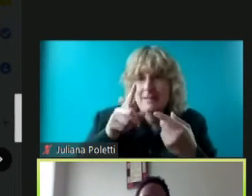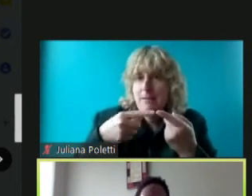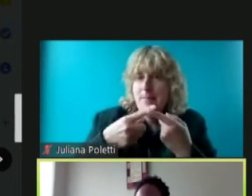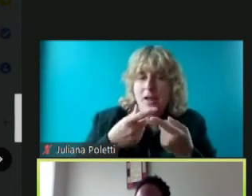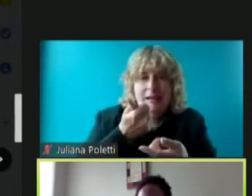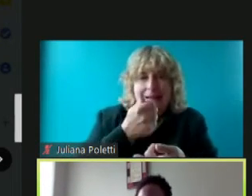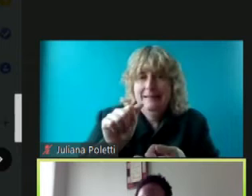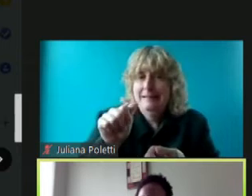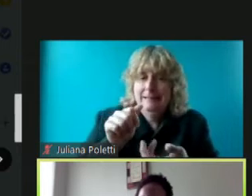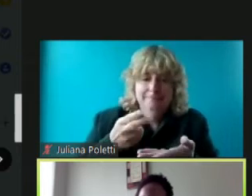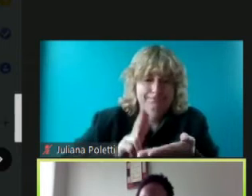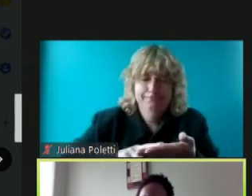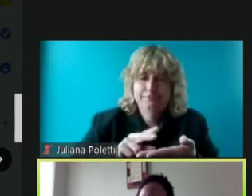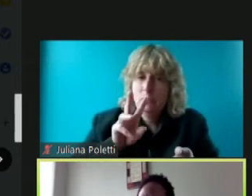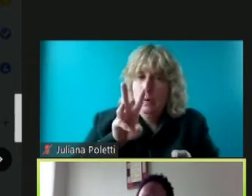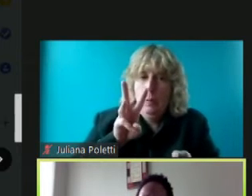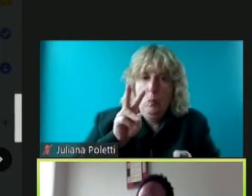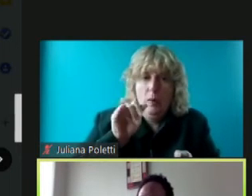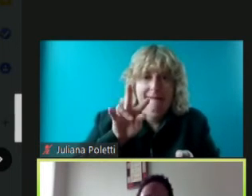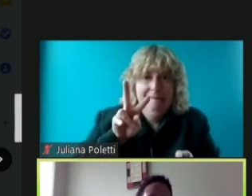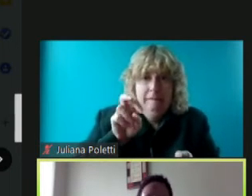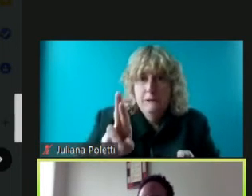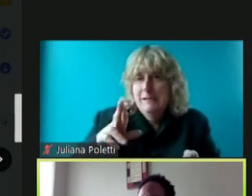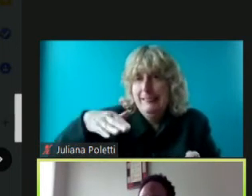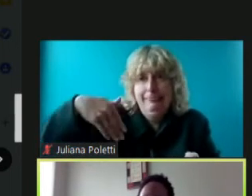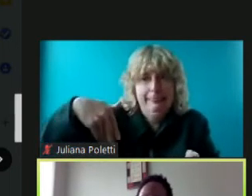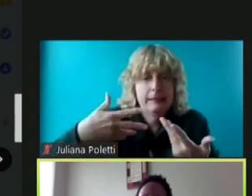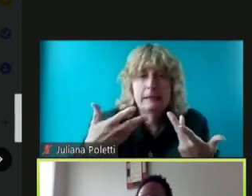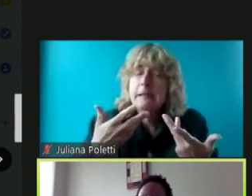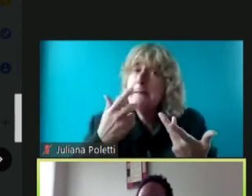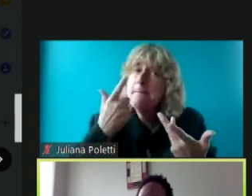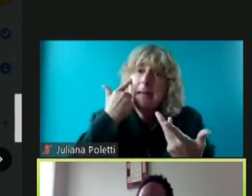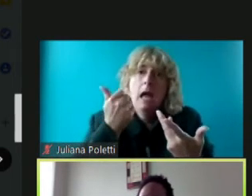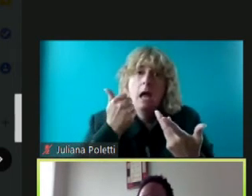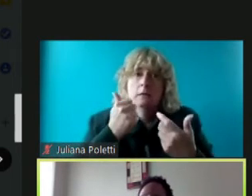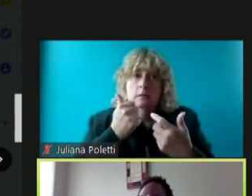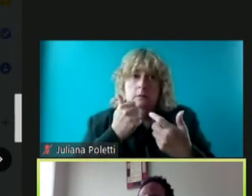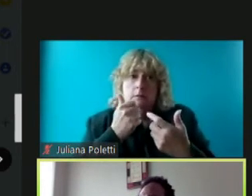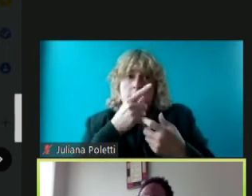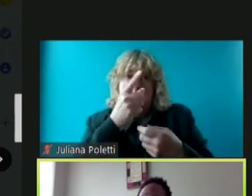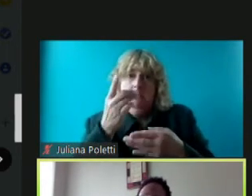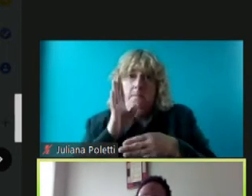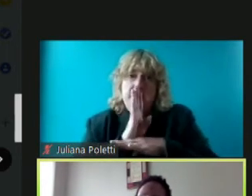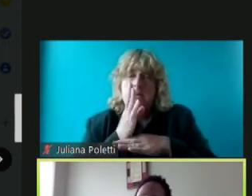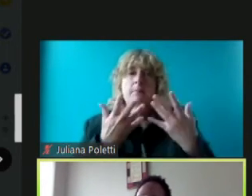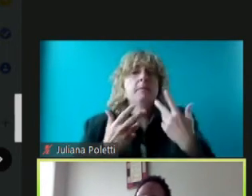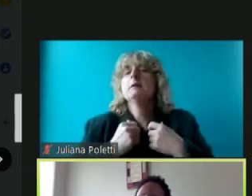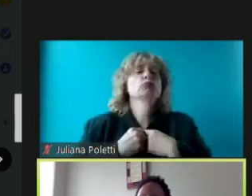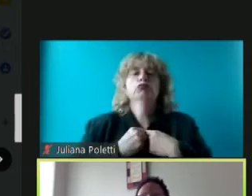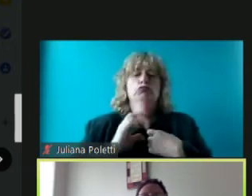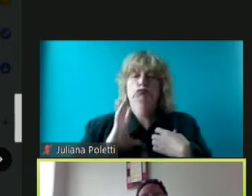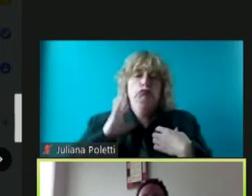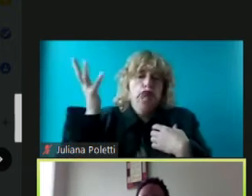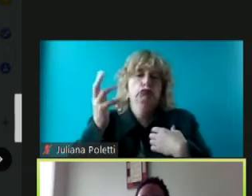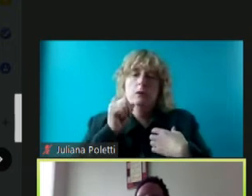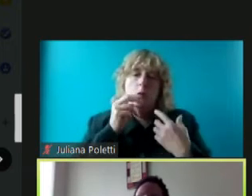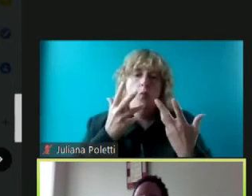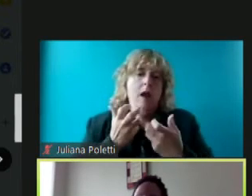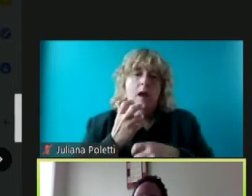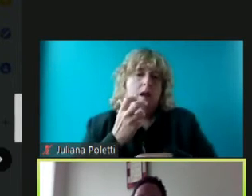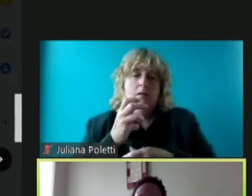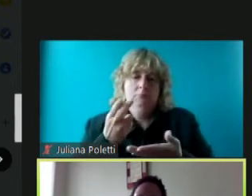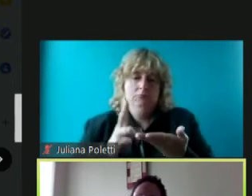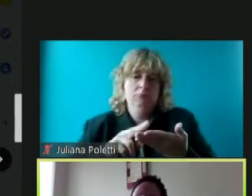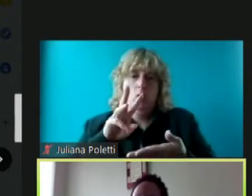thing going on right now and a lot of businesses may not want to do waivers those that are not vaccinated are